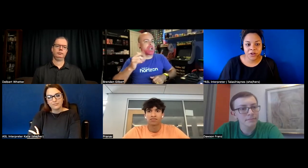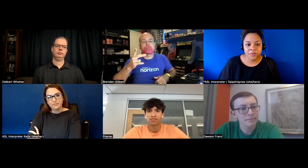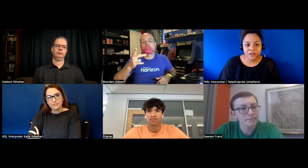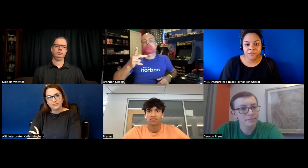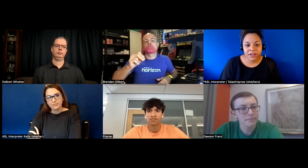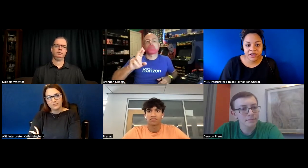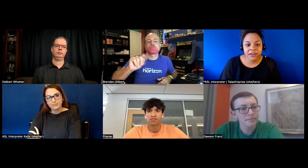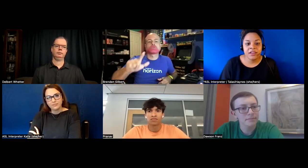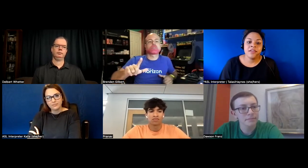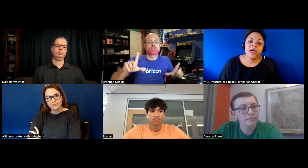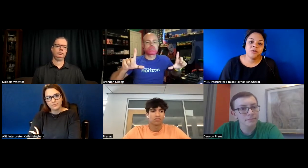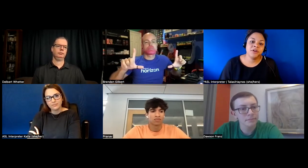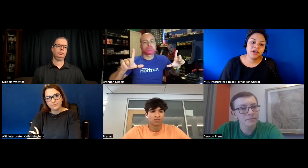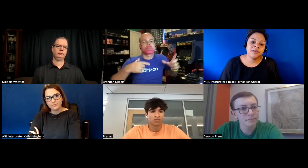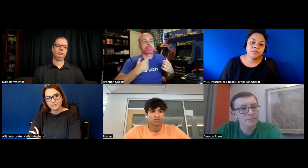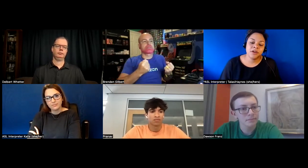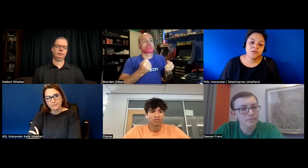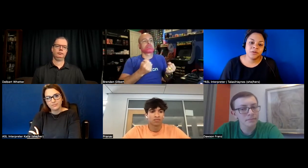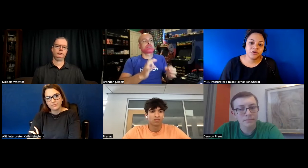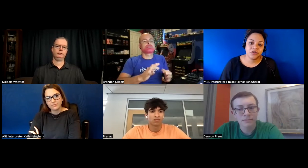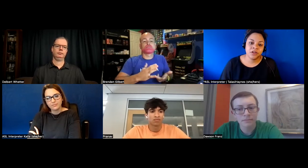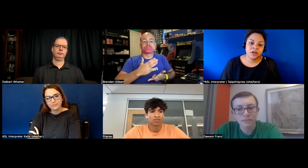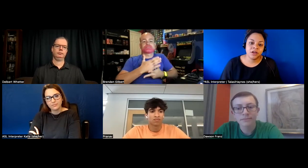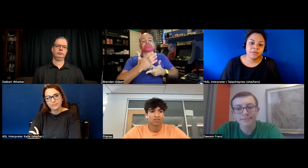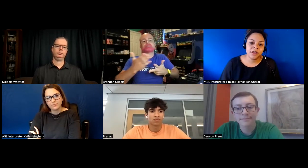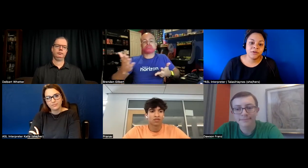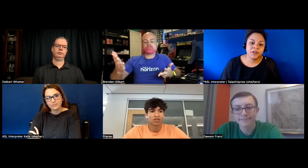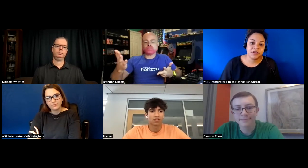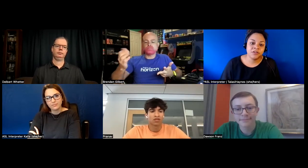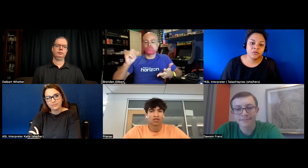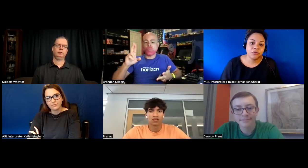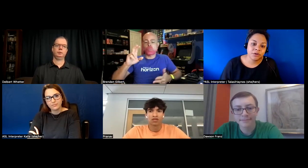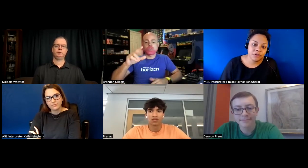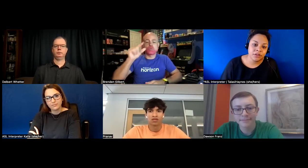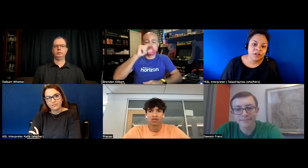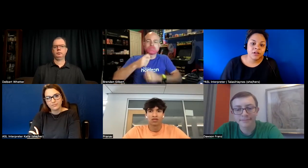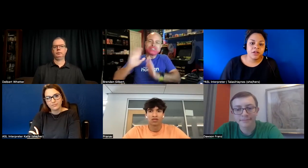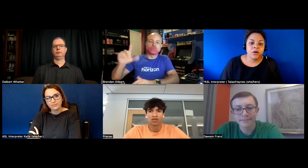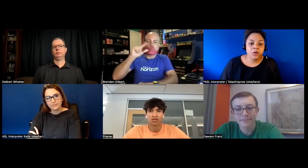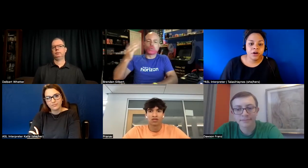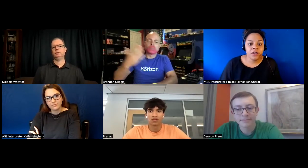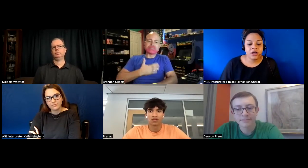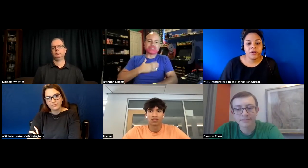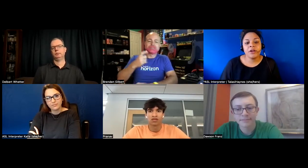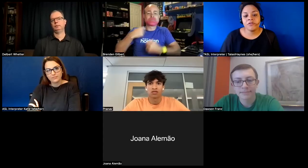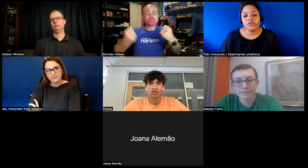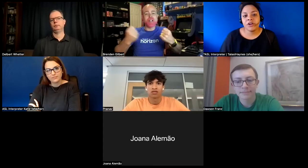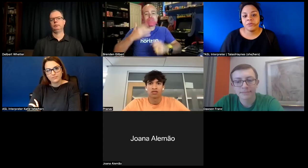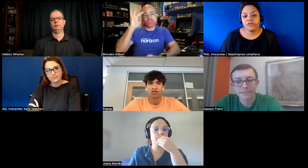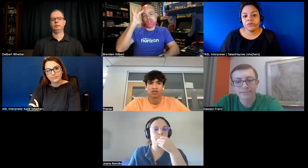command you're feeding it that would be great that's something i'm really pushing um and i would feed it into a portal or and i'm also trying to push google